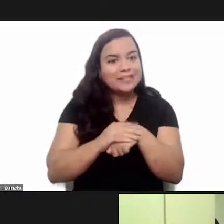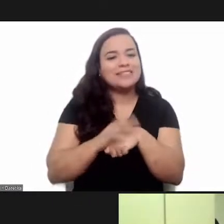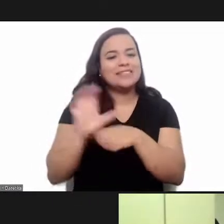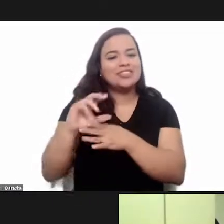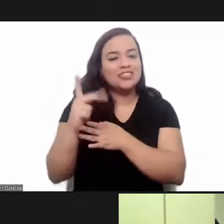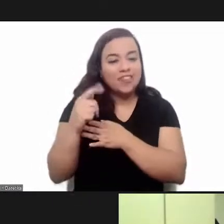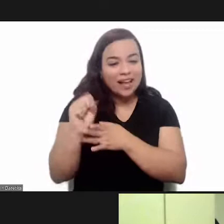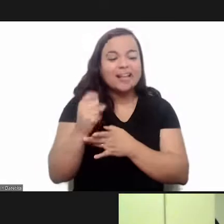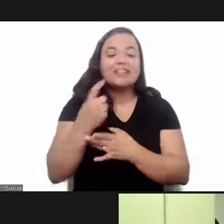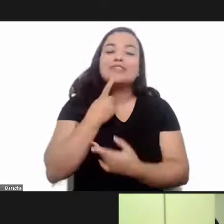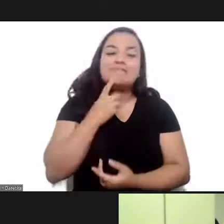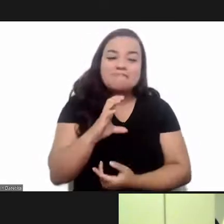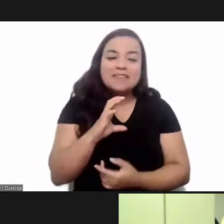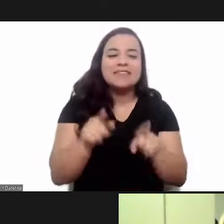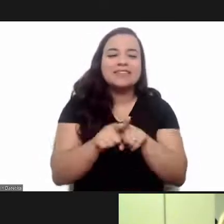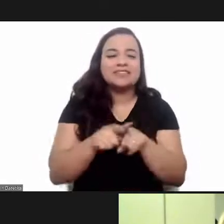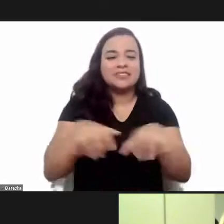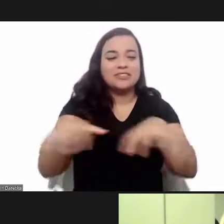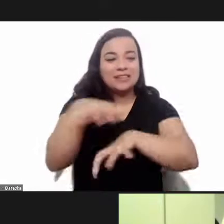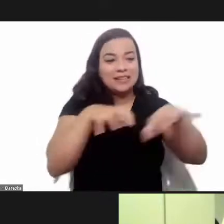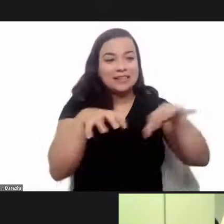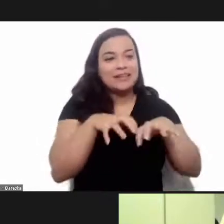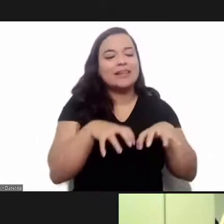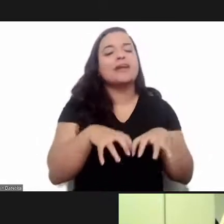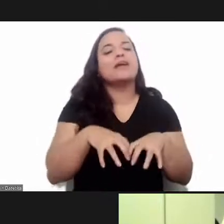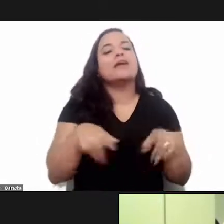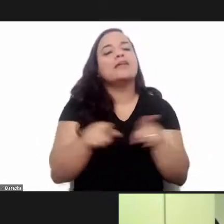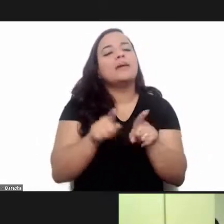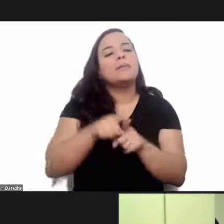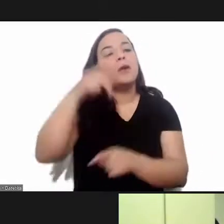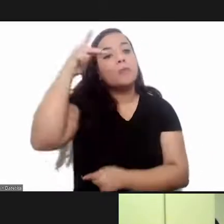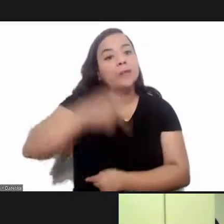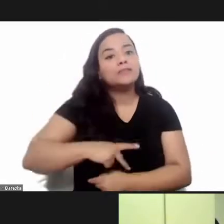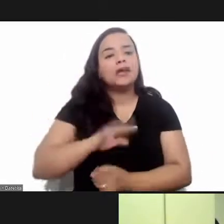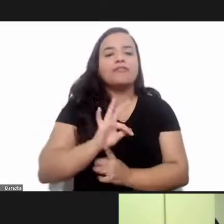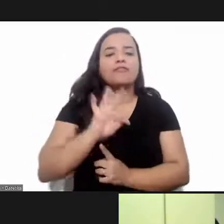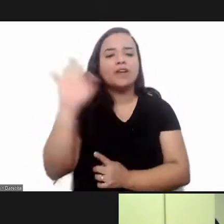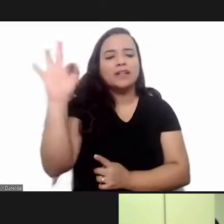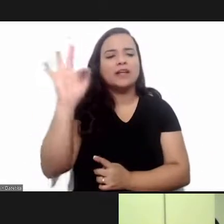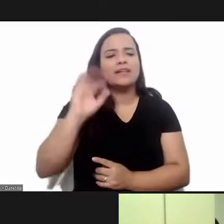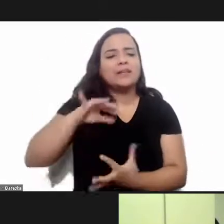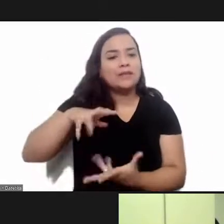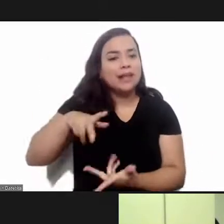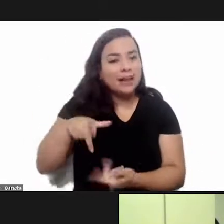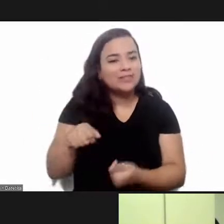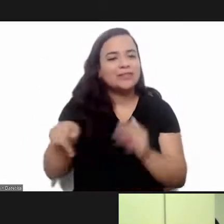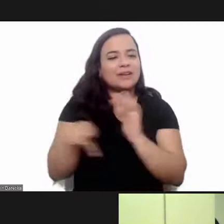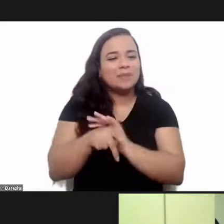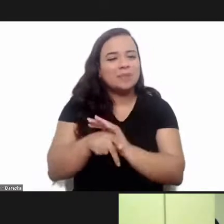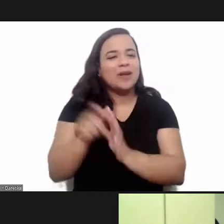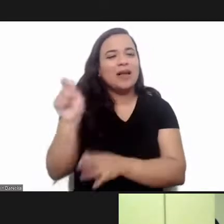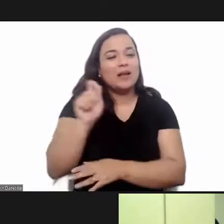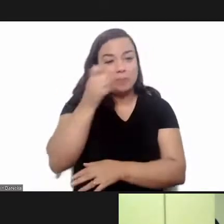patients and carriers from minas and president the international federation of associations of persons affected by chagas disease